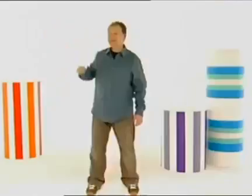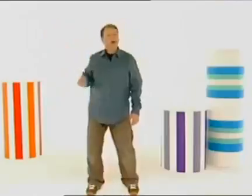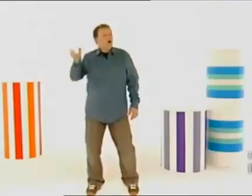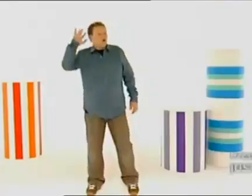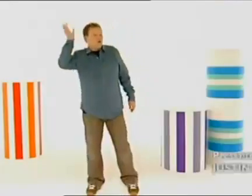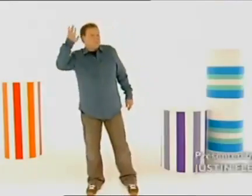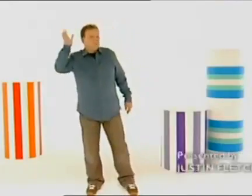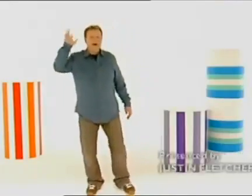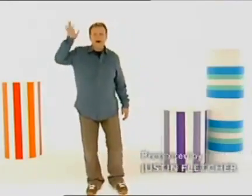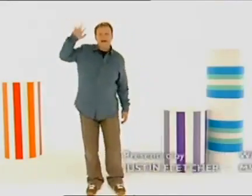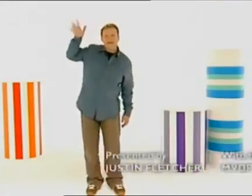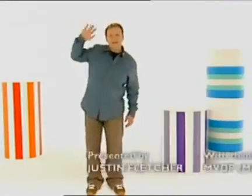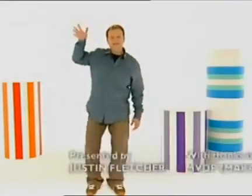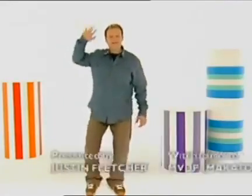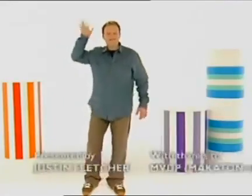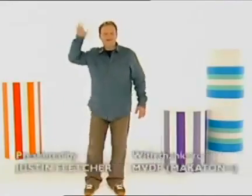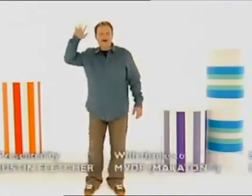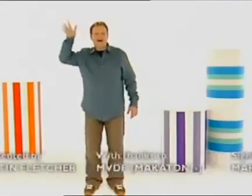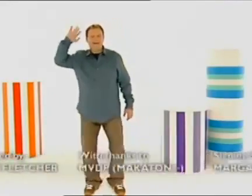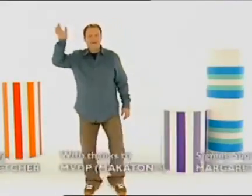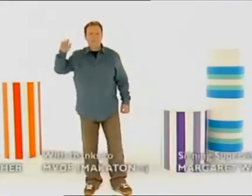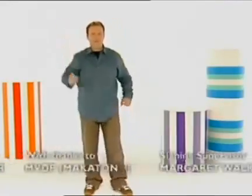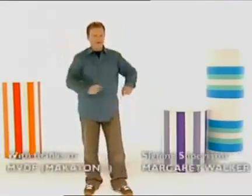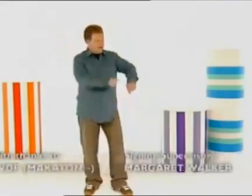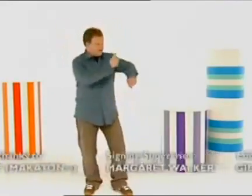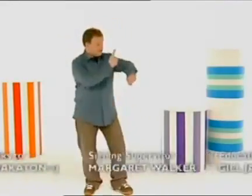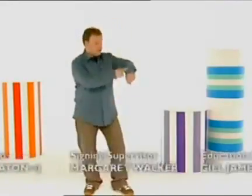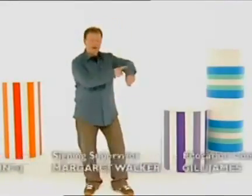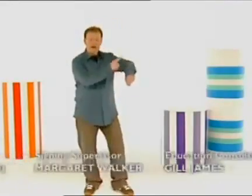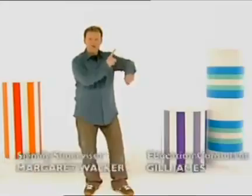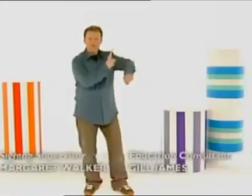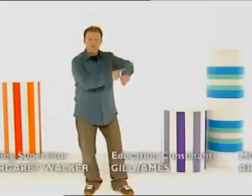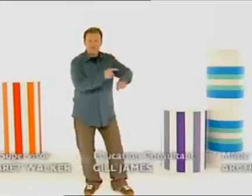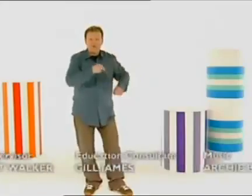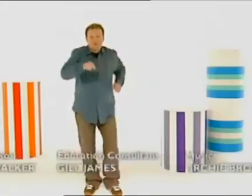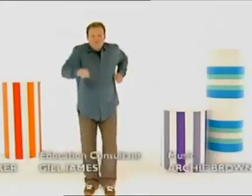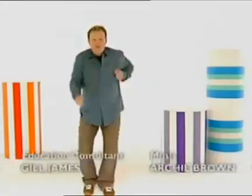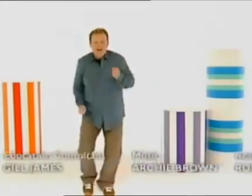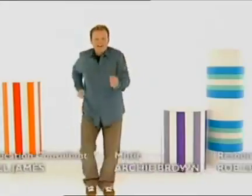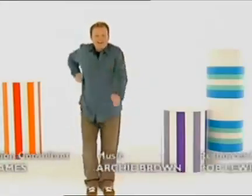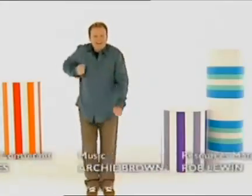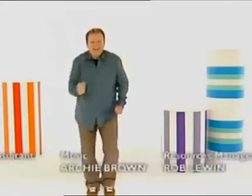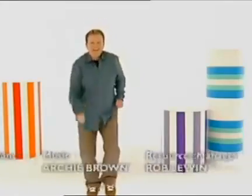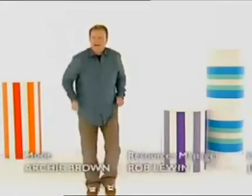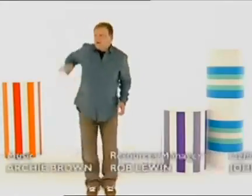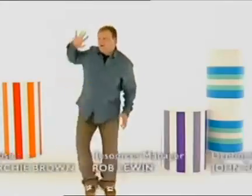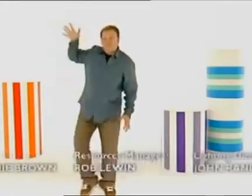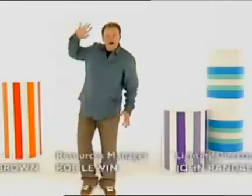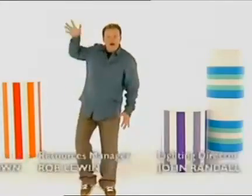Goodbye, goodbye. It's time to run. Goodbye,